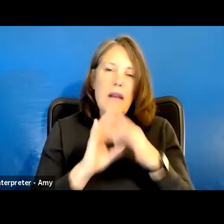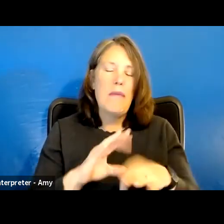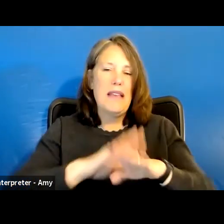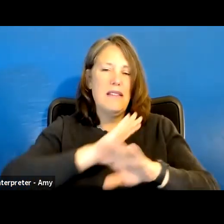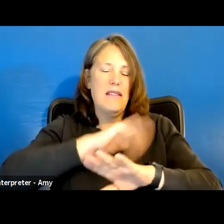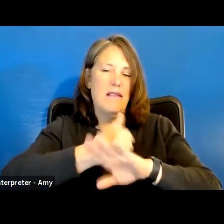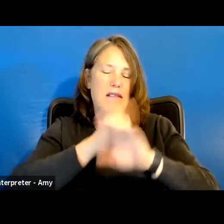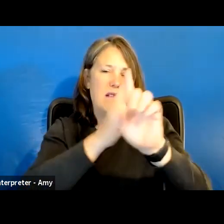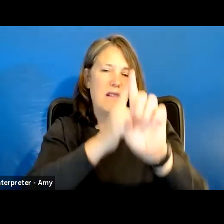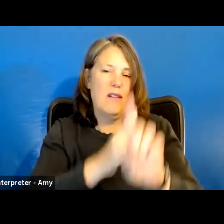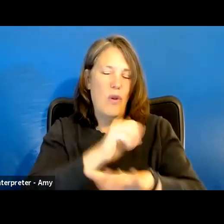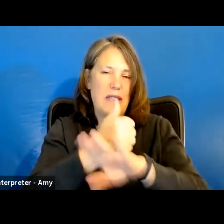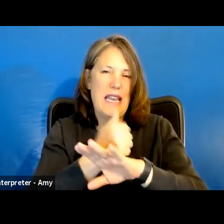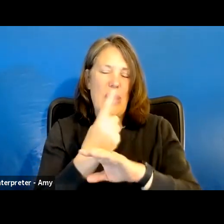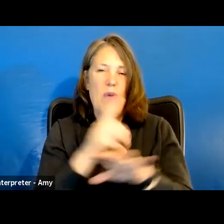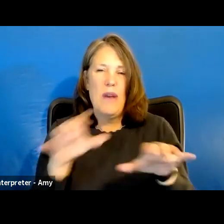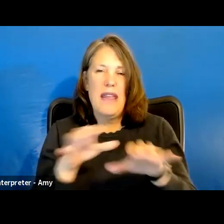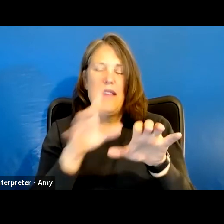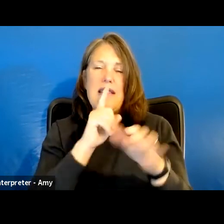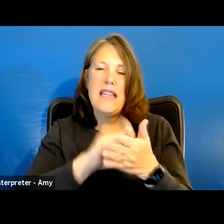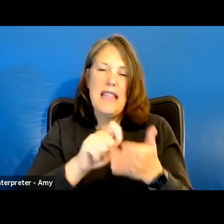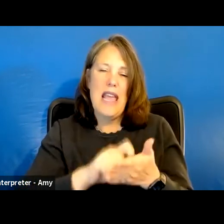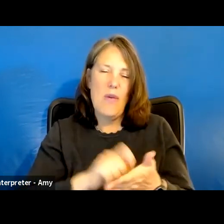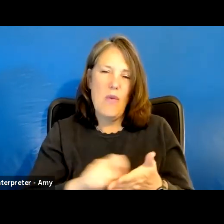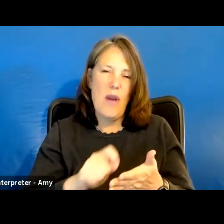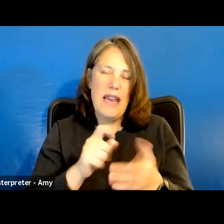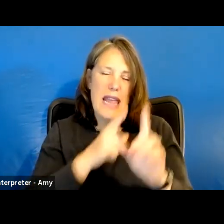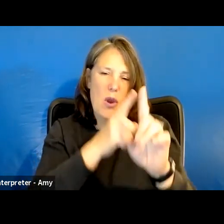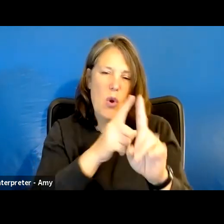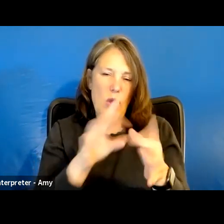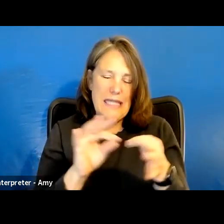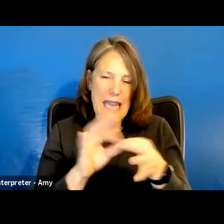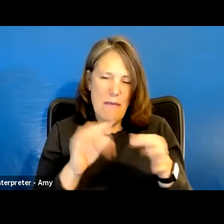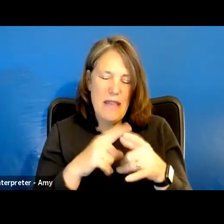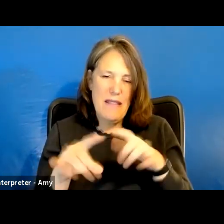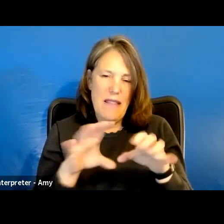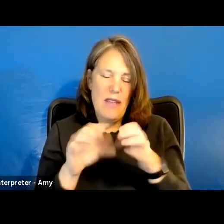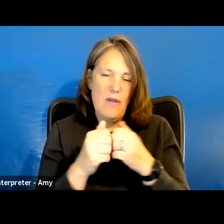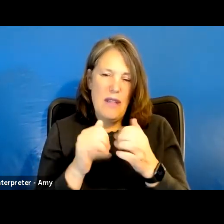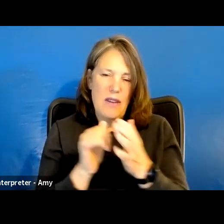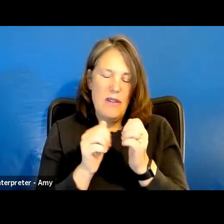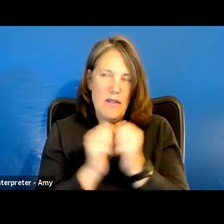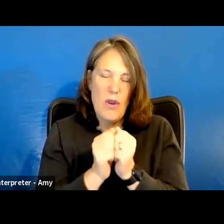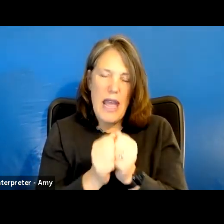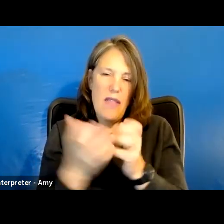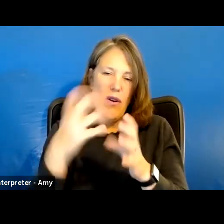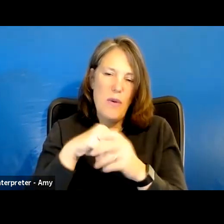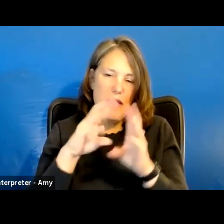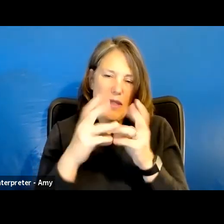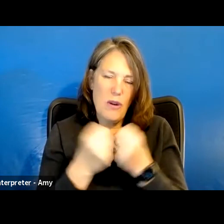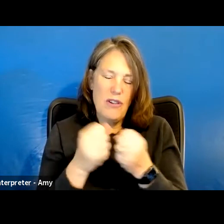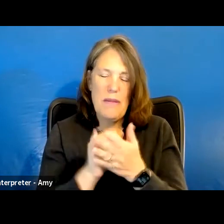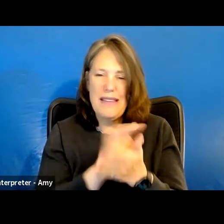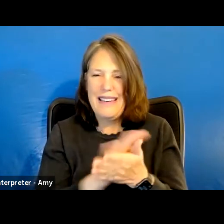One of the activities is they write a goal statement and they do that together within the workshop, which is a really nice